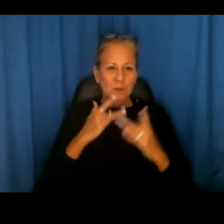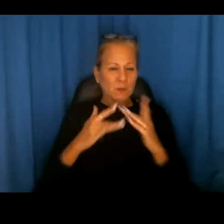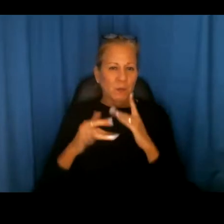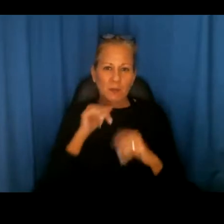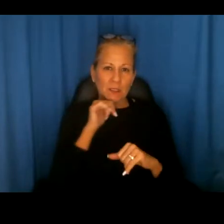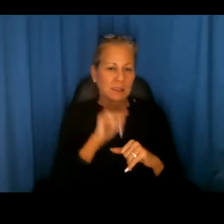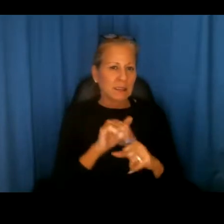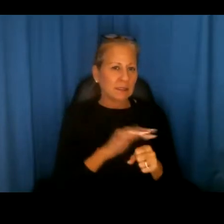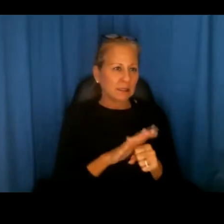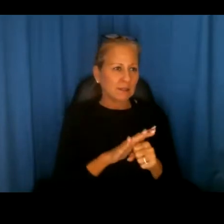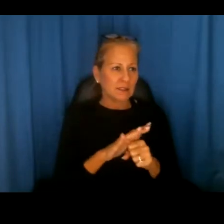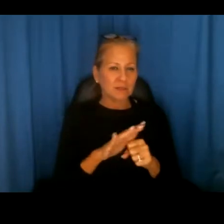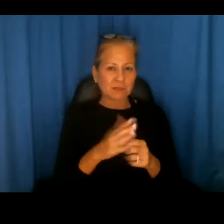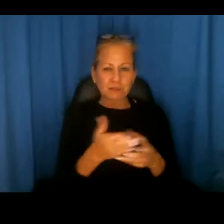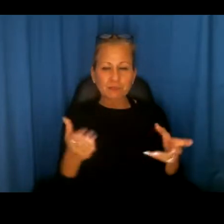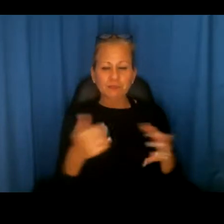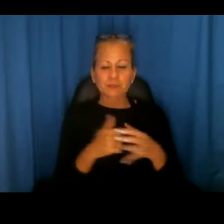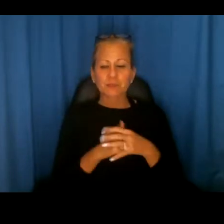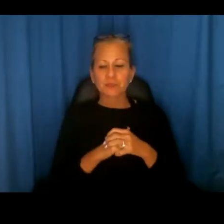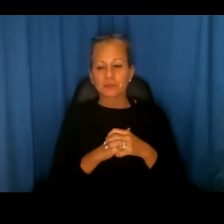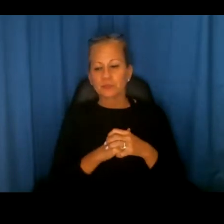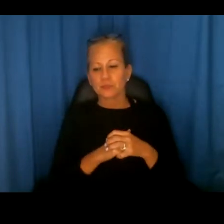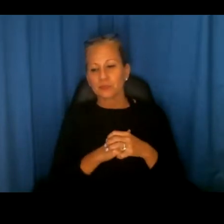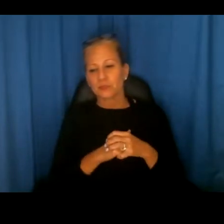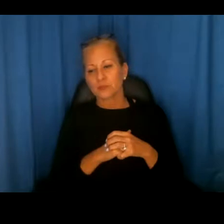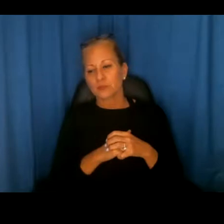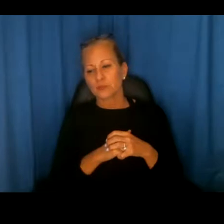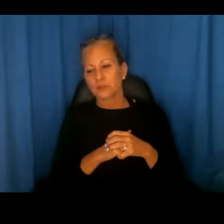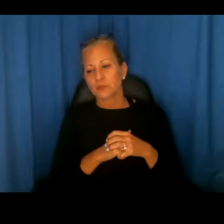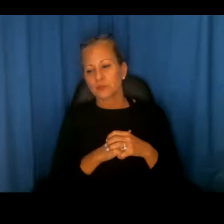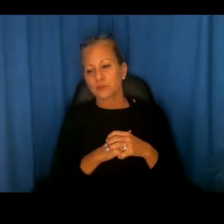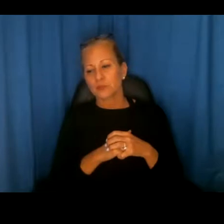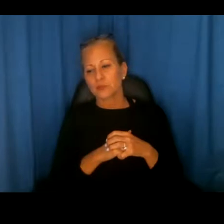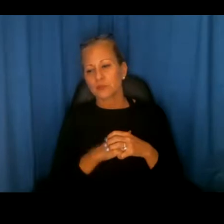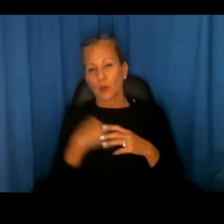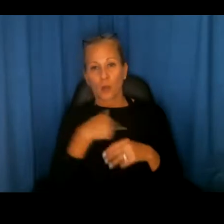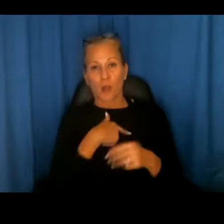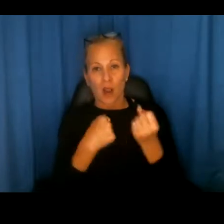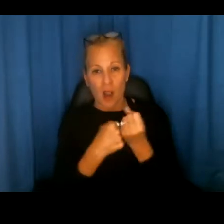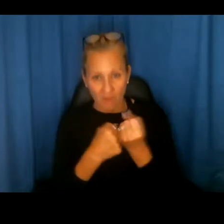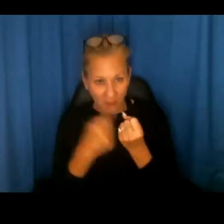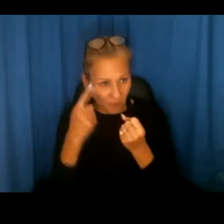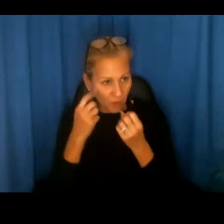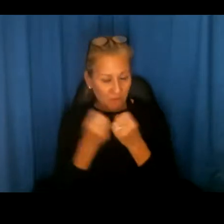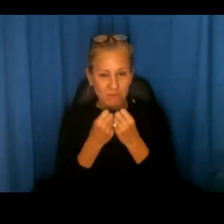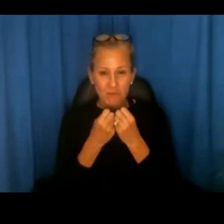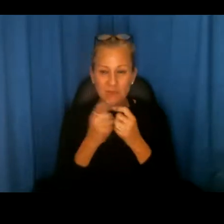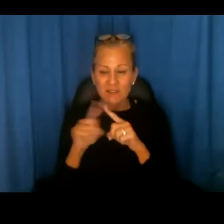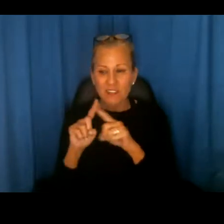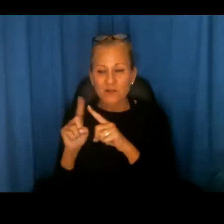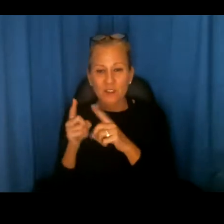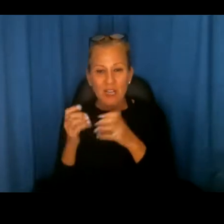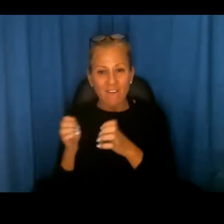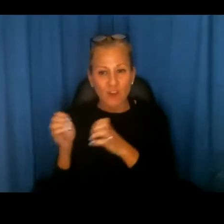So, uh, we, uh, you know, have advocated for a number of efforts that would